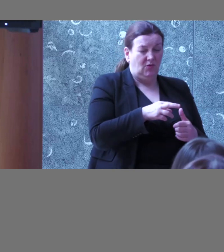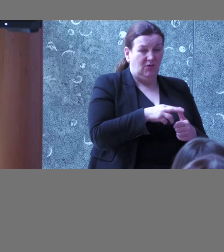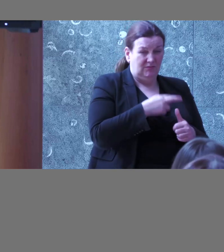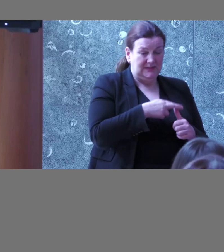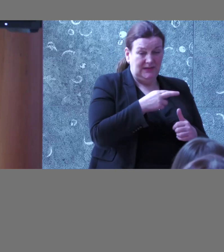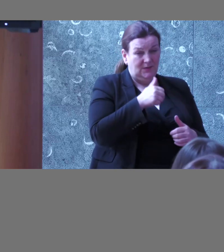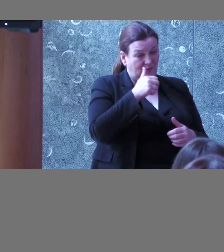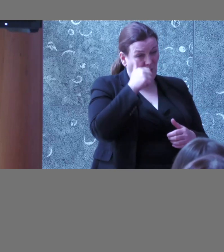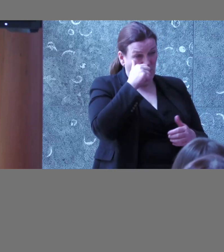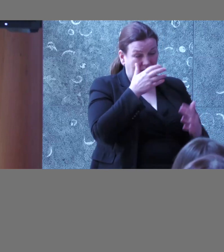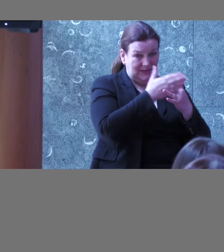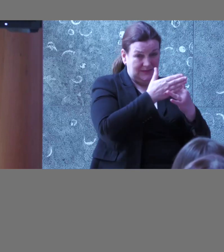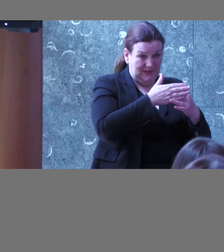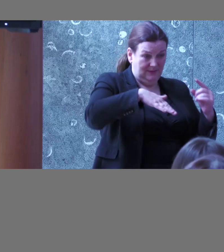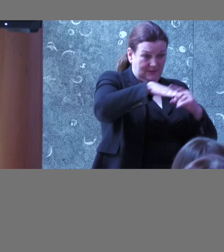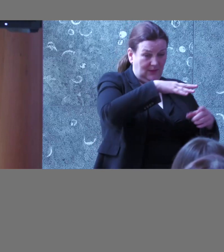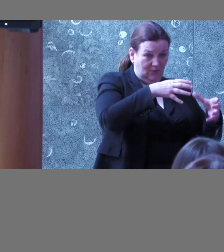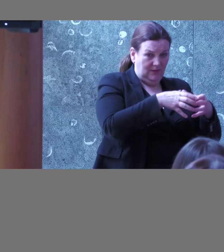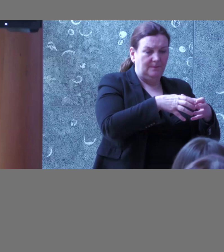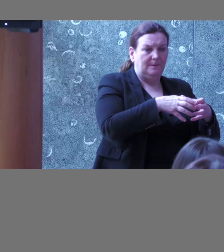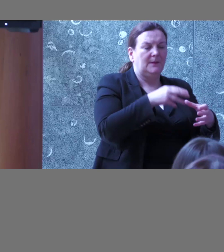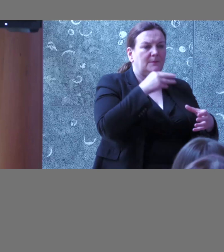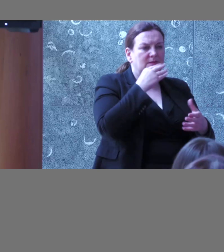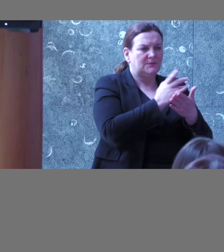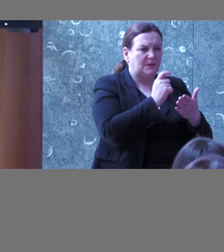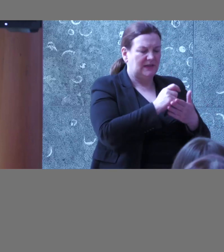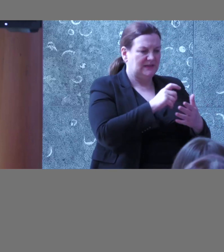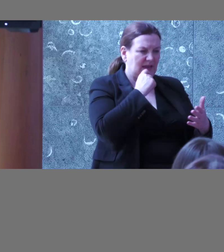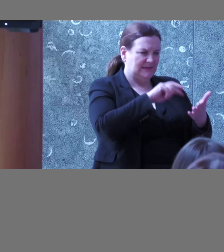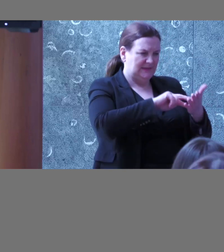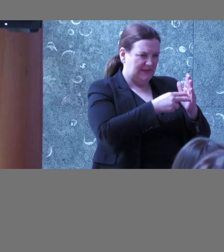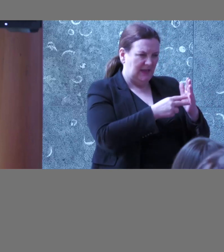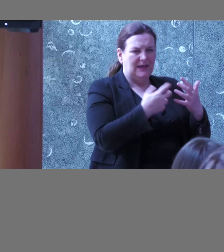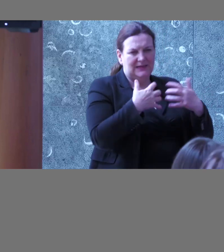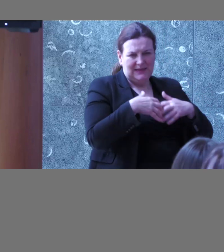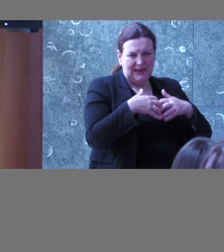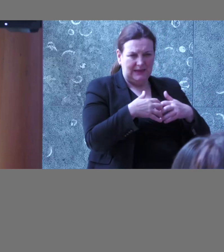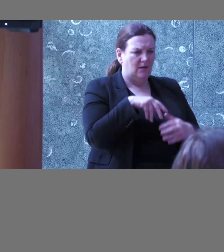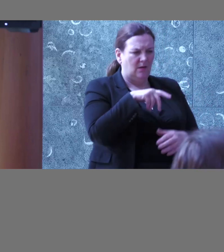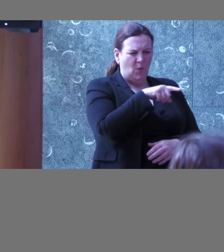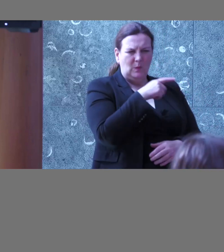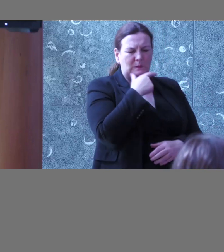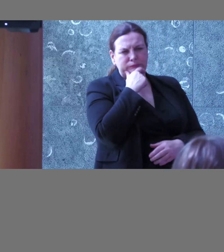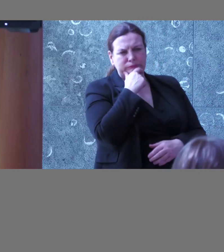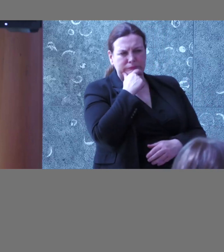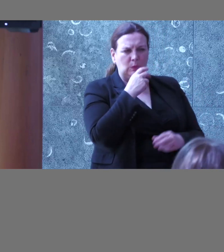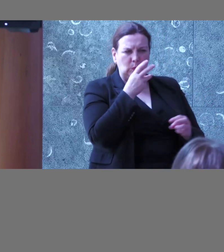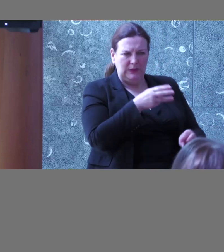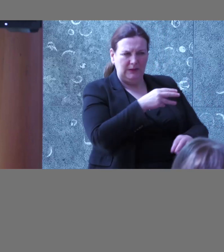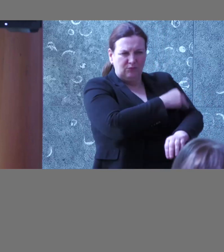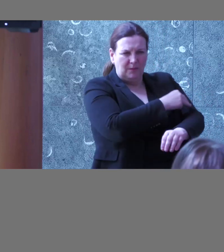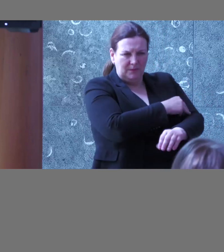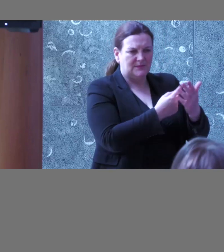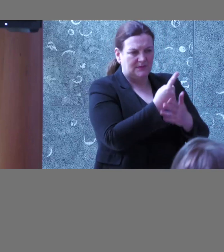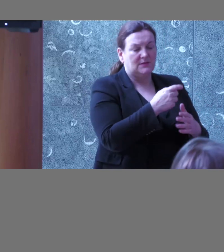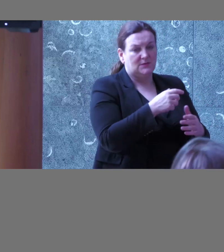they would be reviewing these like pointing out elements of the design from a technical perspective that might cause issues as well so a lot of it's manual